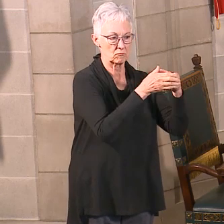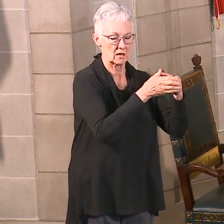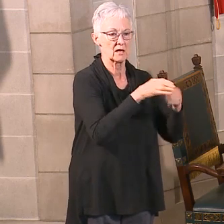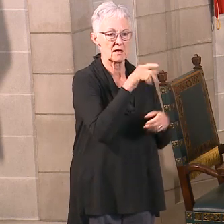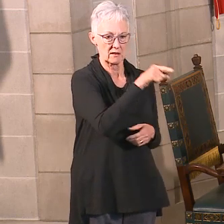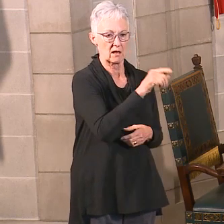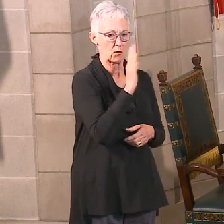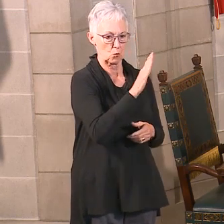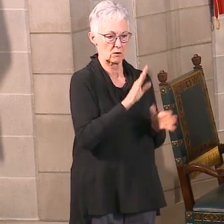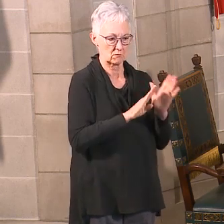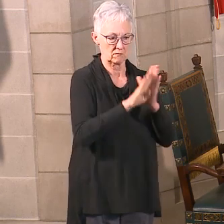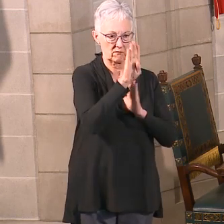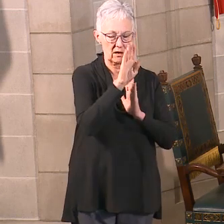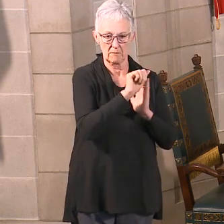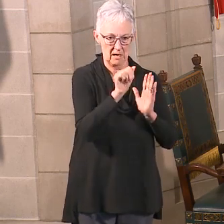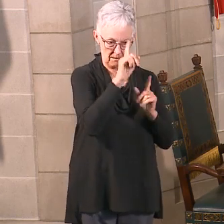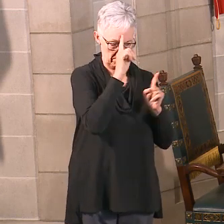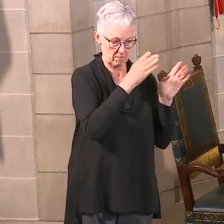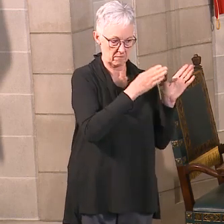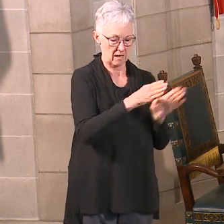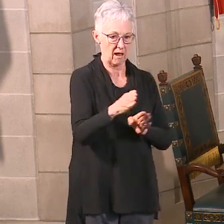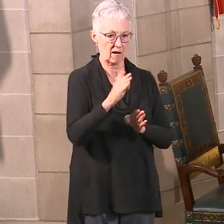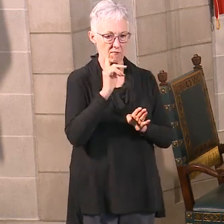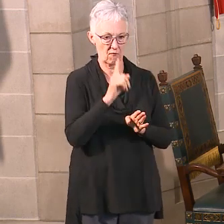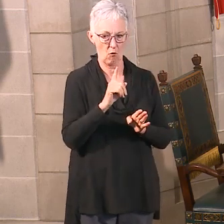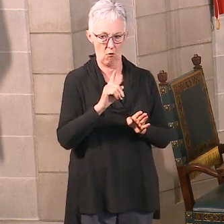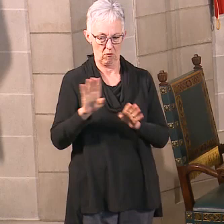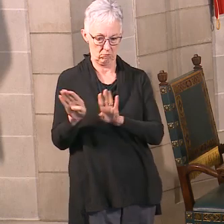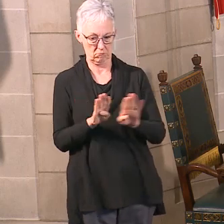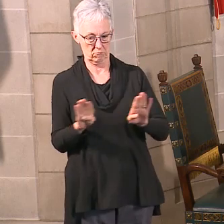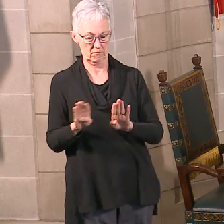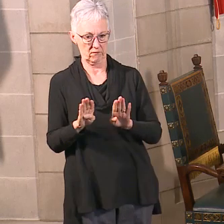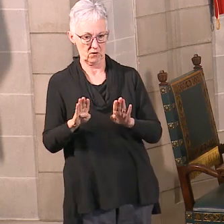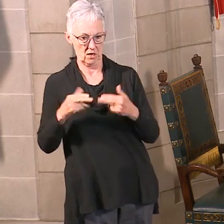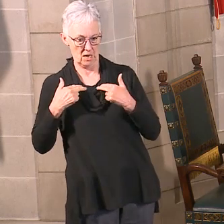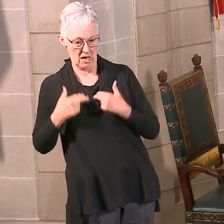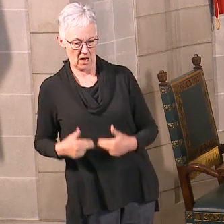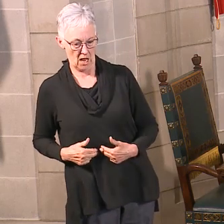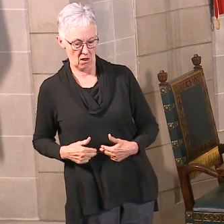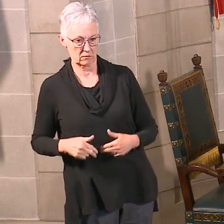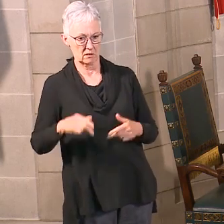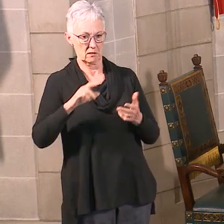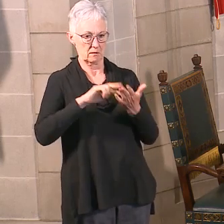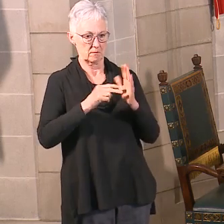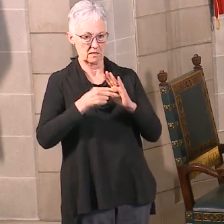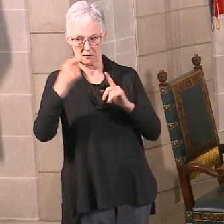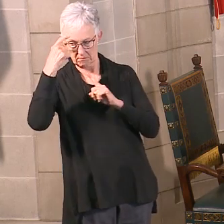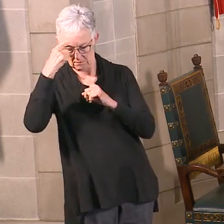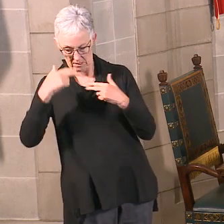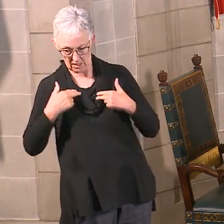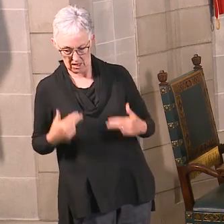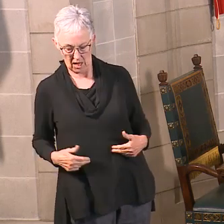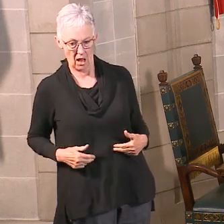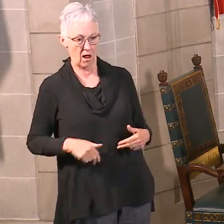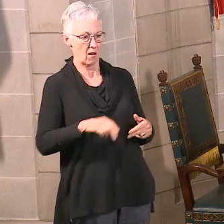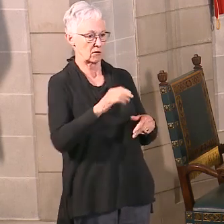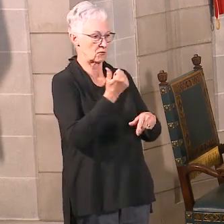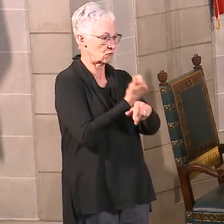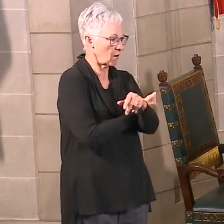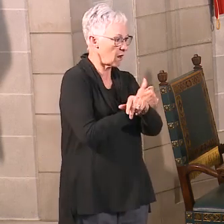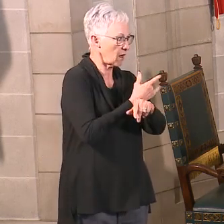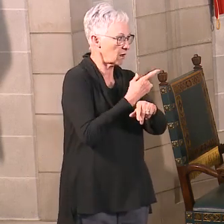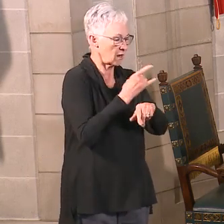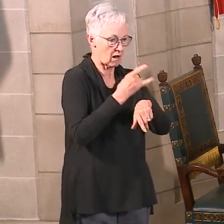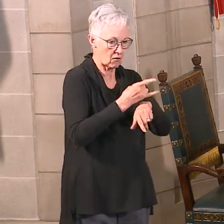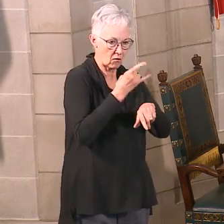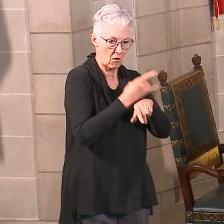integrate behavioral health. So mental health, substance use disorder, recovery, and physical